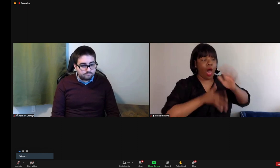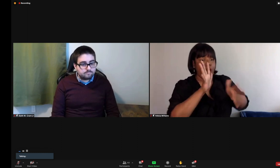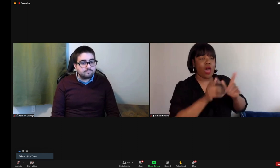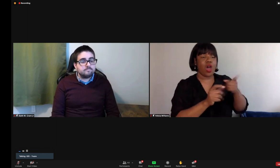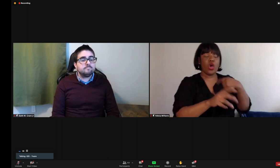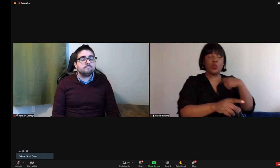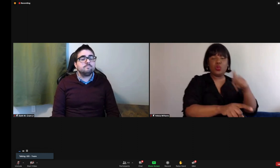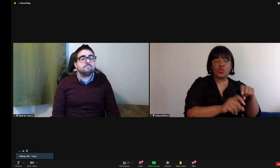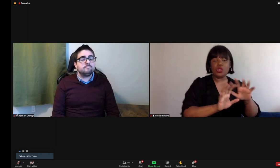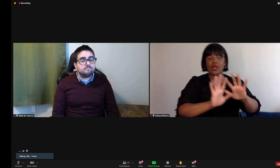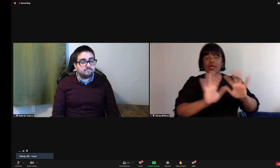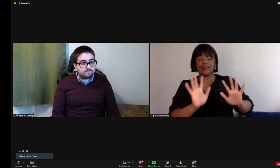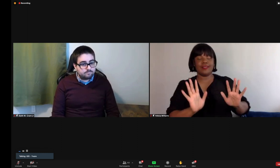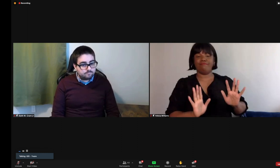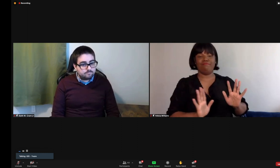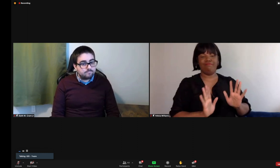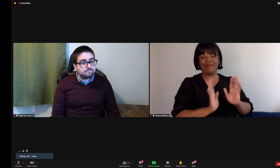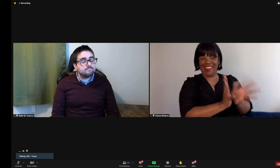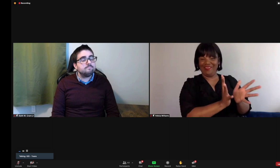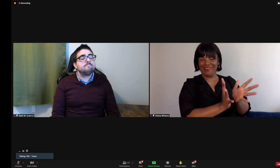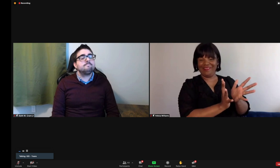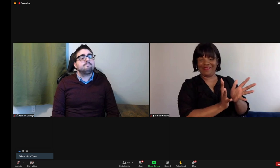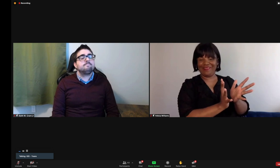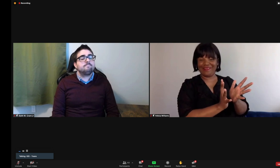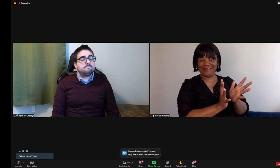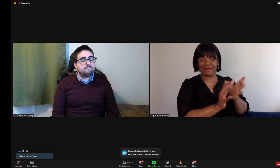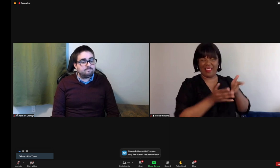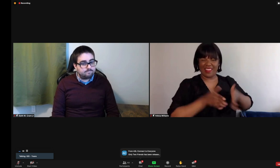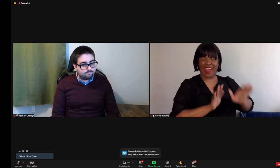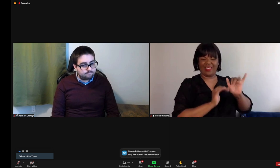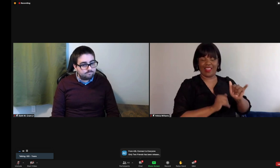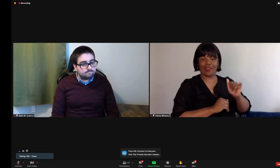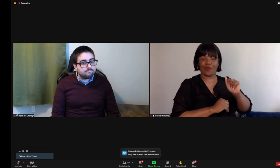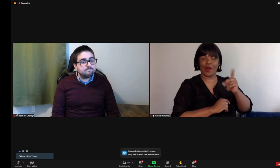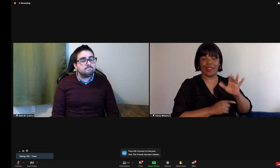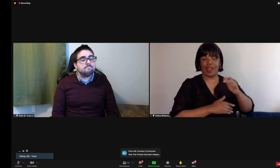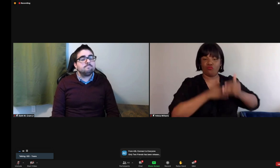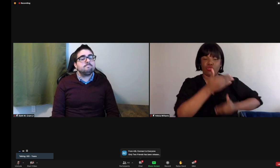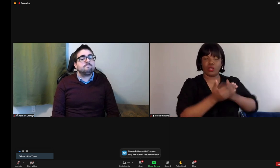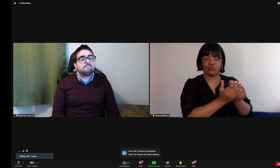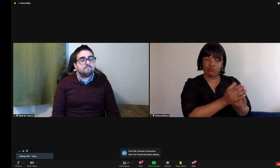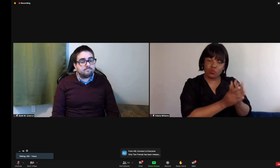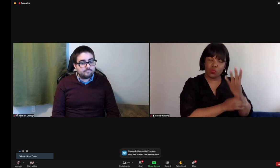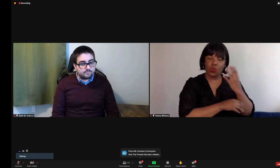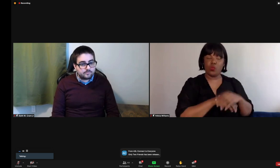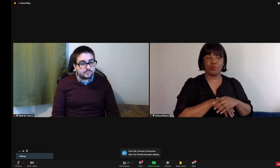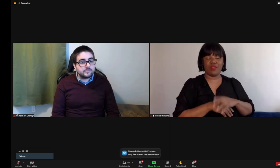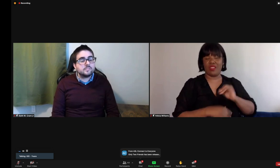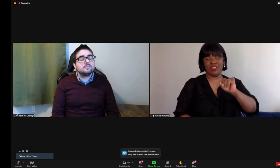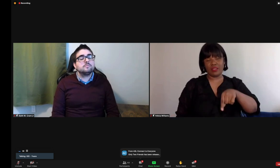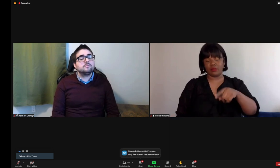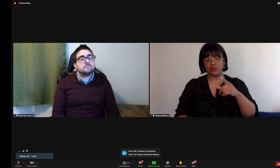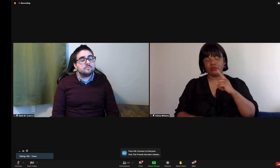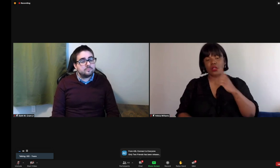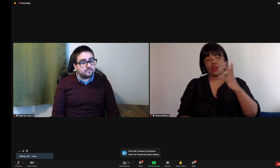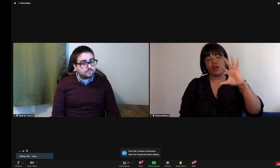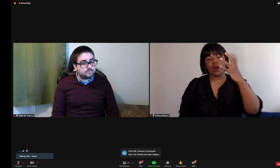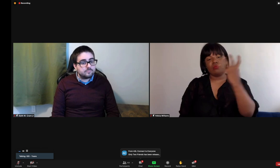their language, it's their space. You know, we need not fix that. And I think that will allow the authentic process to really blossom.